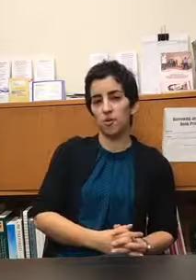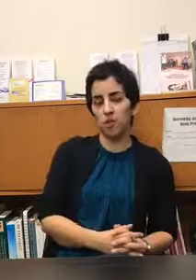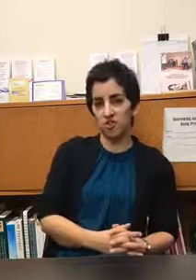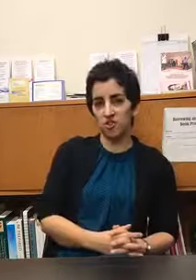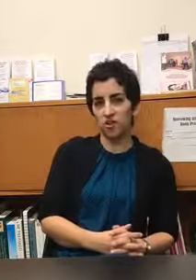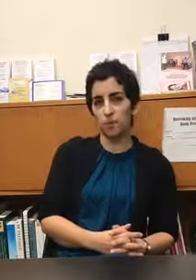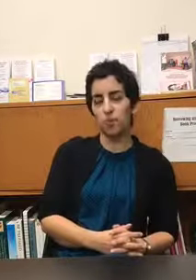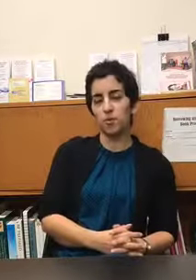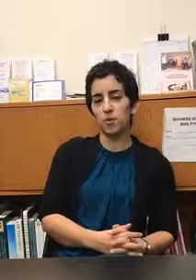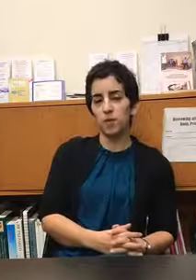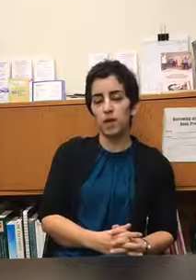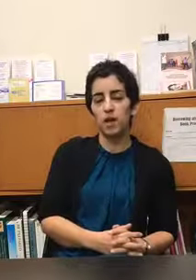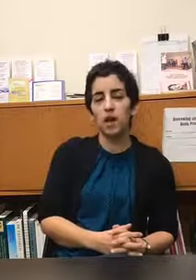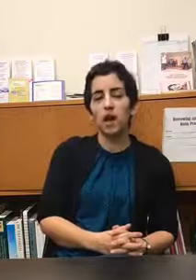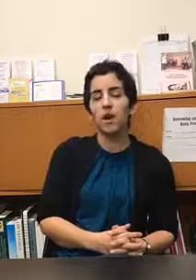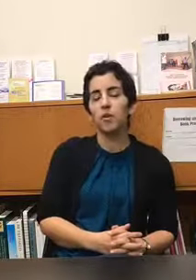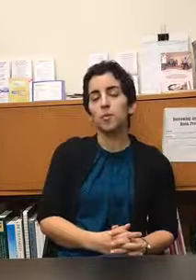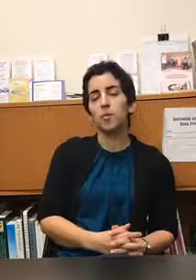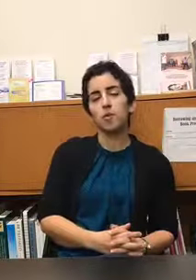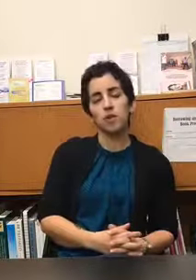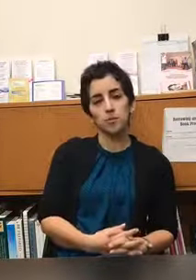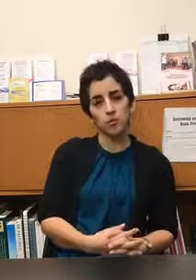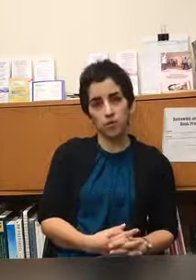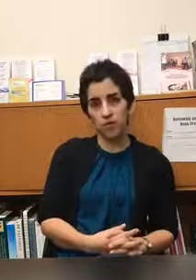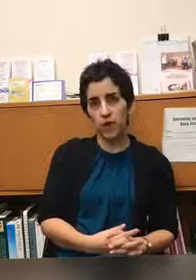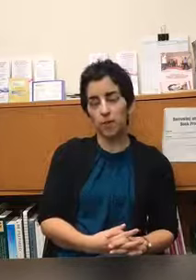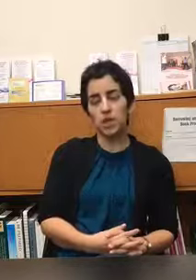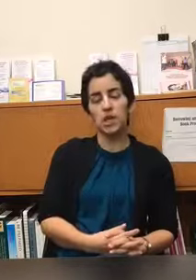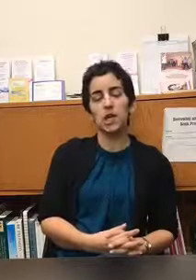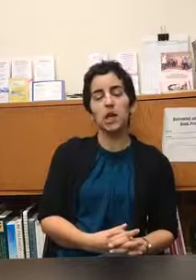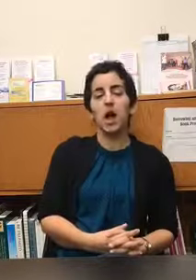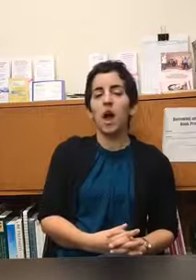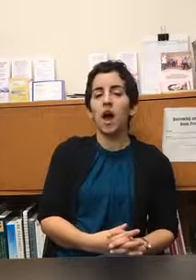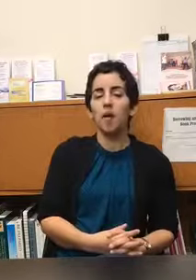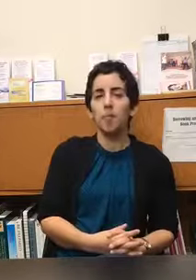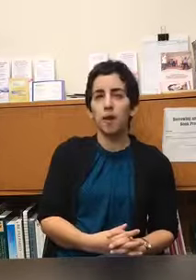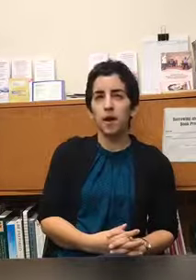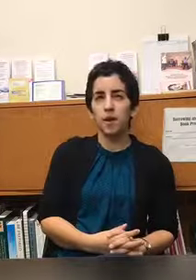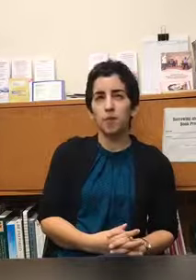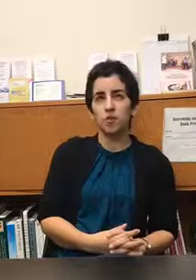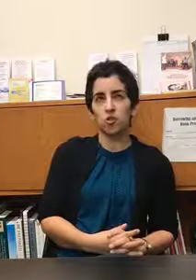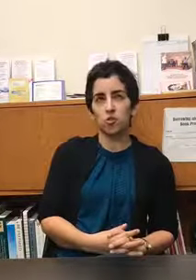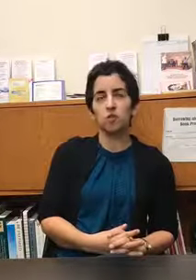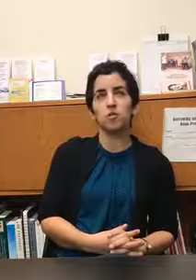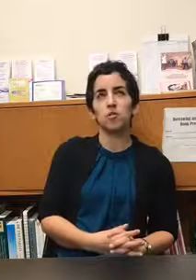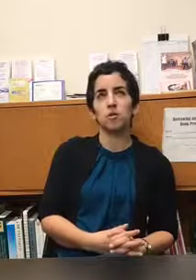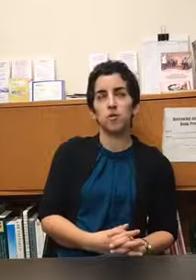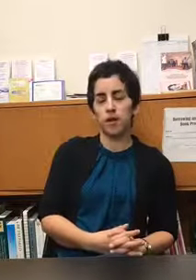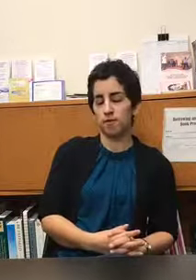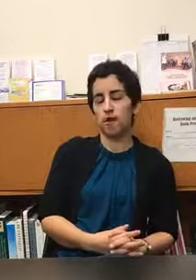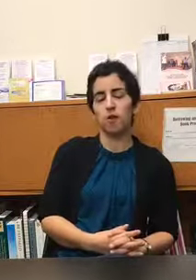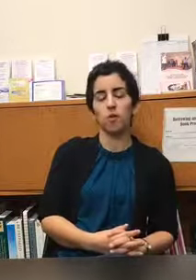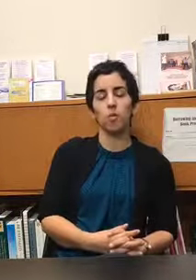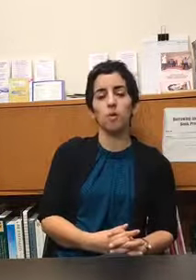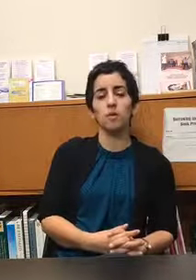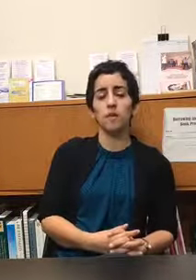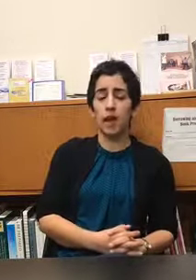relationship with music I grew up in a really musical family my maternal grandfather was a